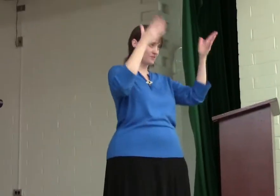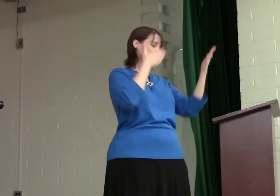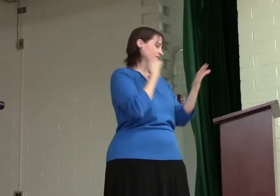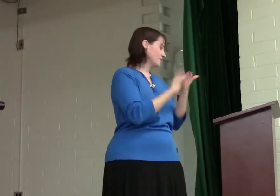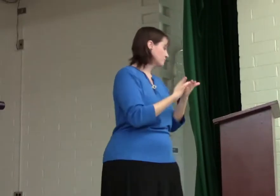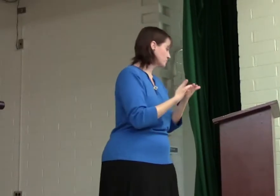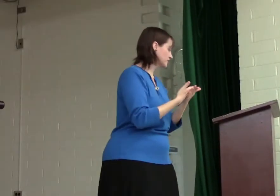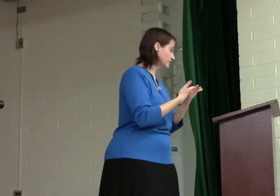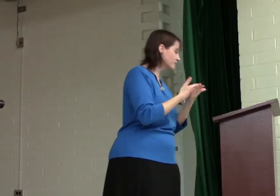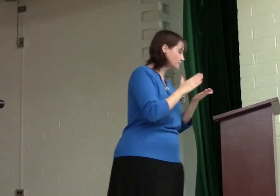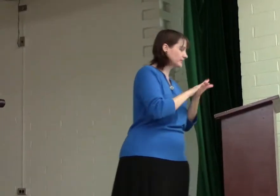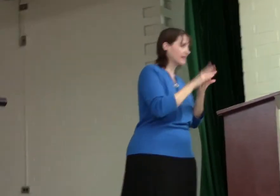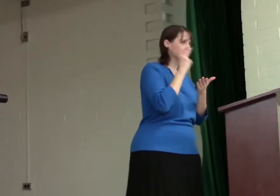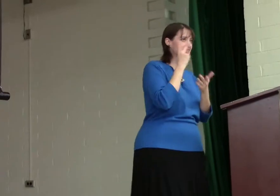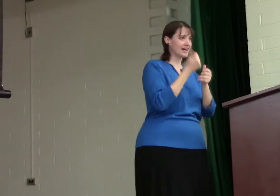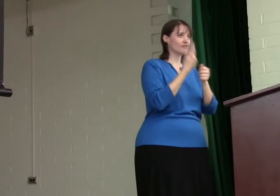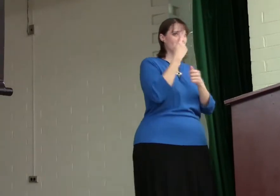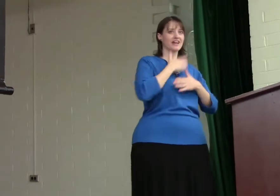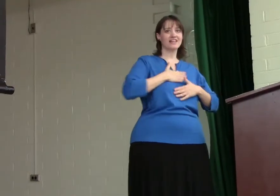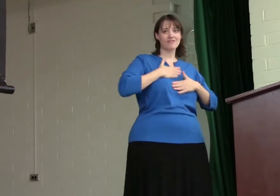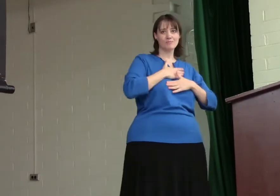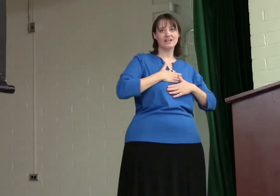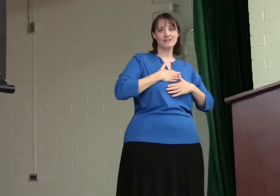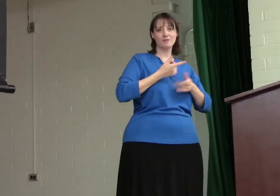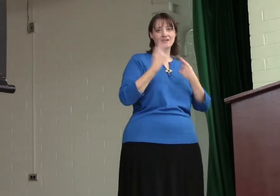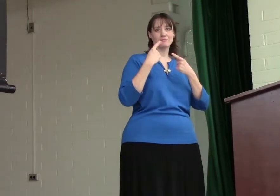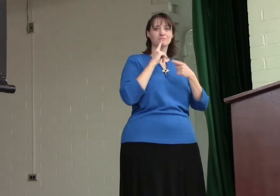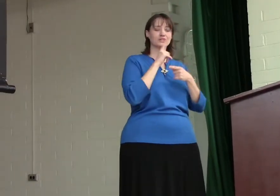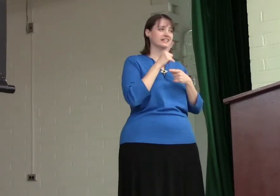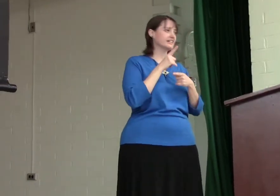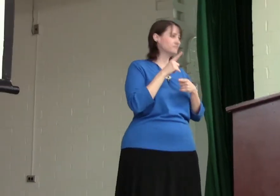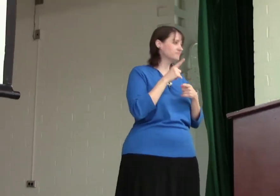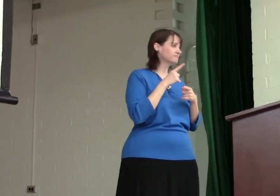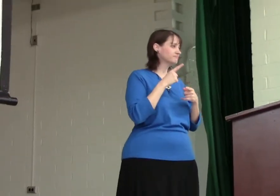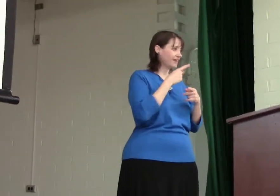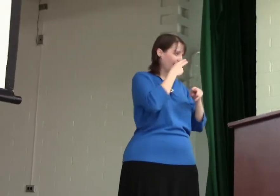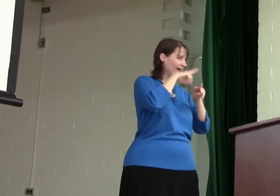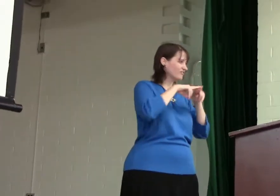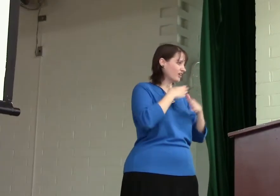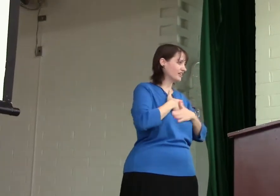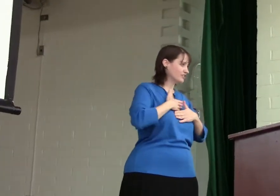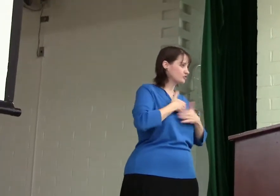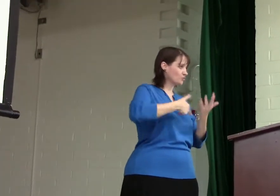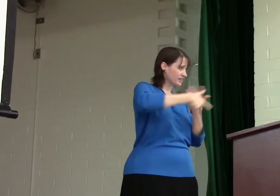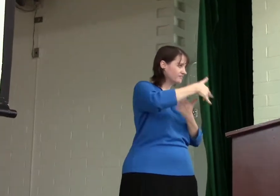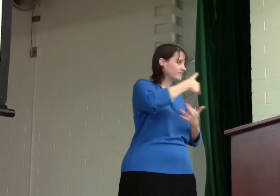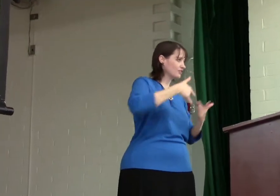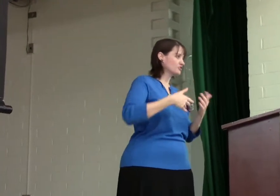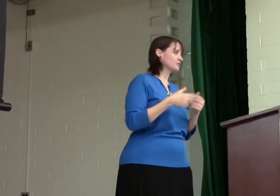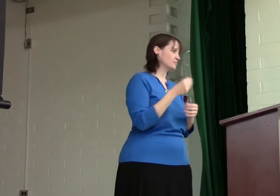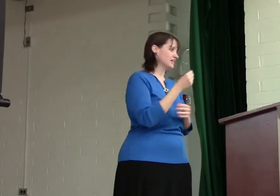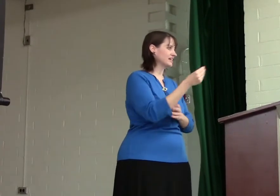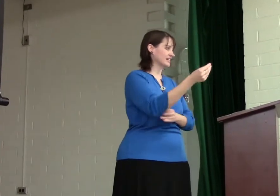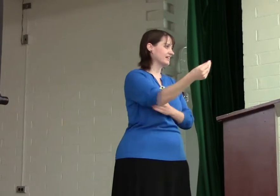I think everybody that went really has enjoyed the fellowship thing and